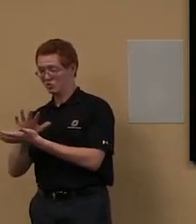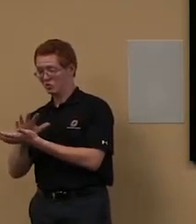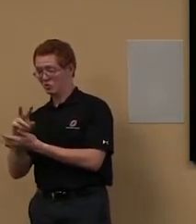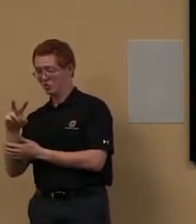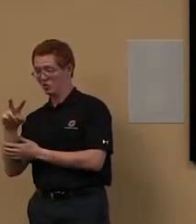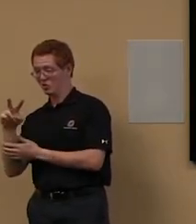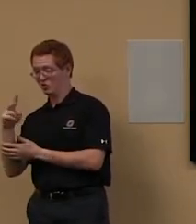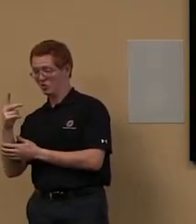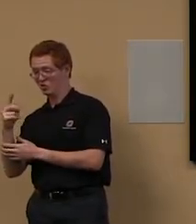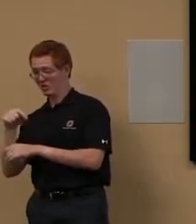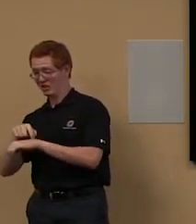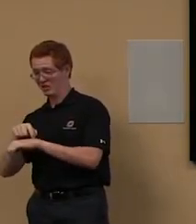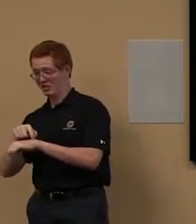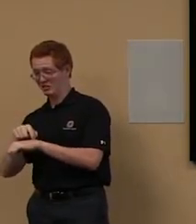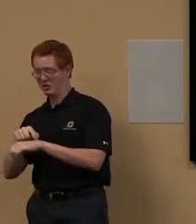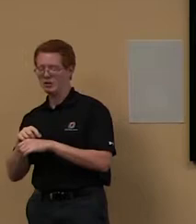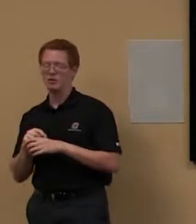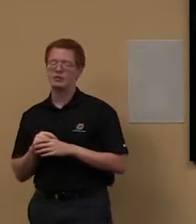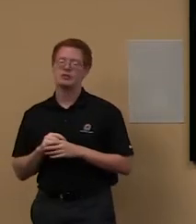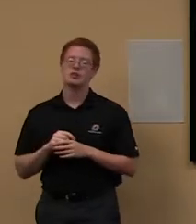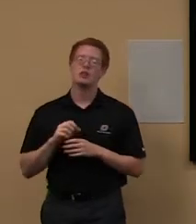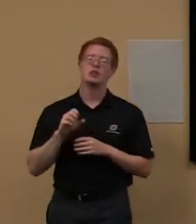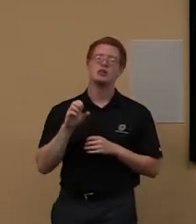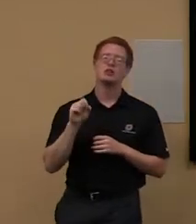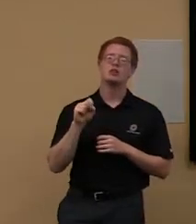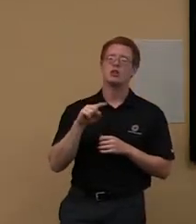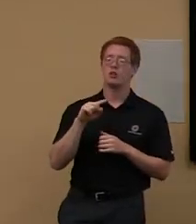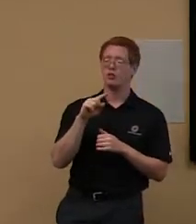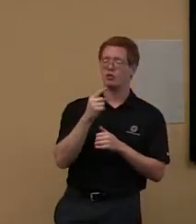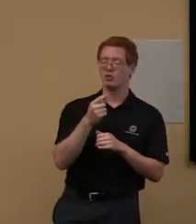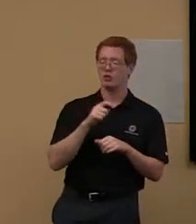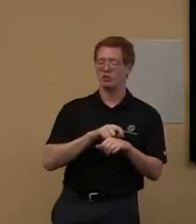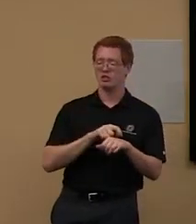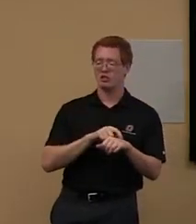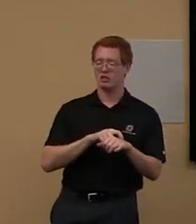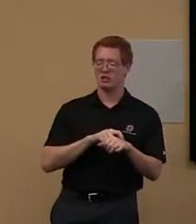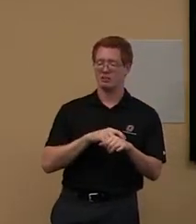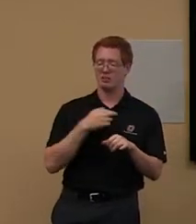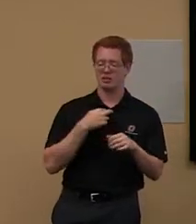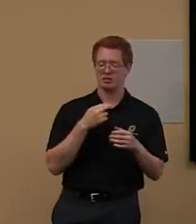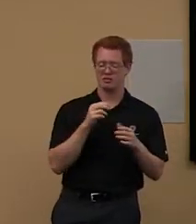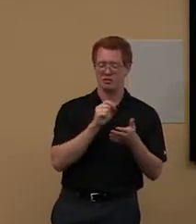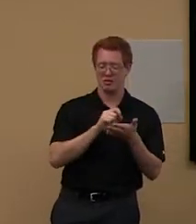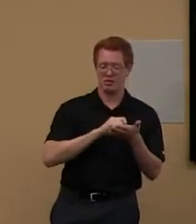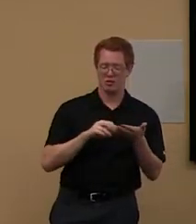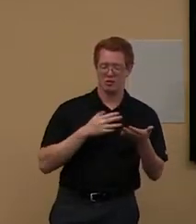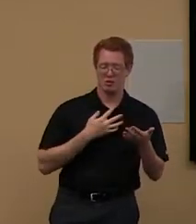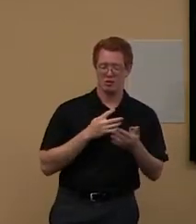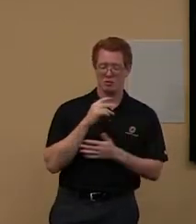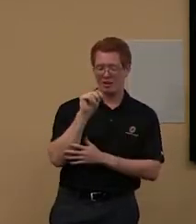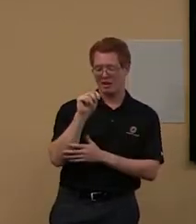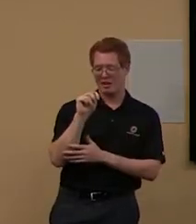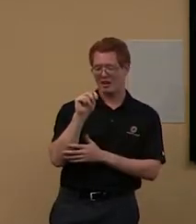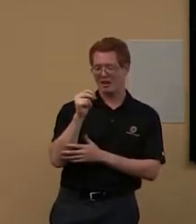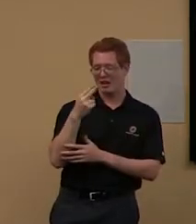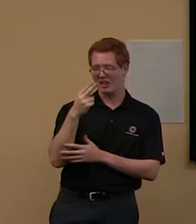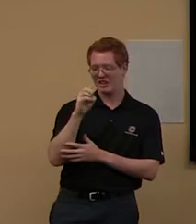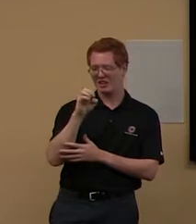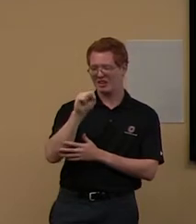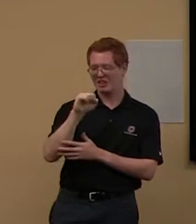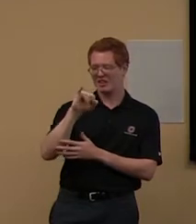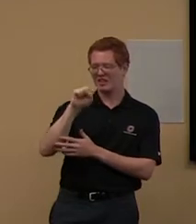a librarian the entire time. I wrote my, I wrote my whole thesis without meeting with a librarian. And I, I didn't really